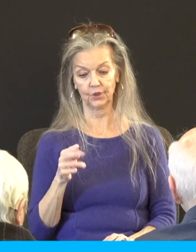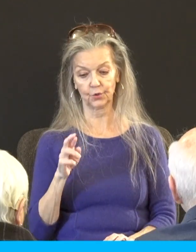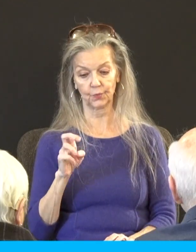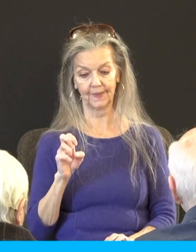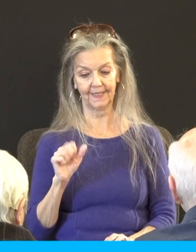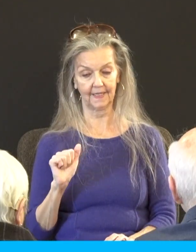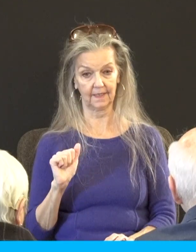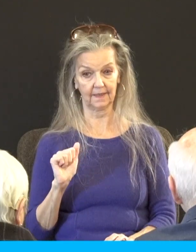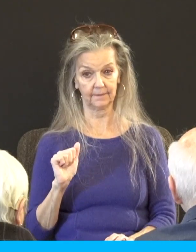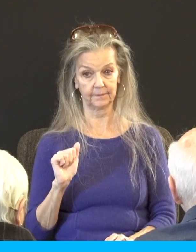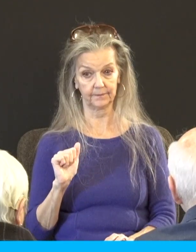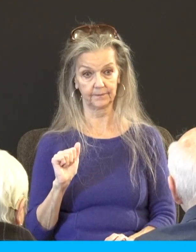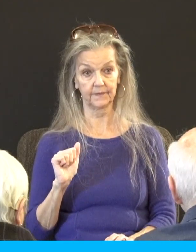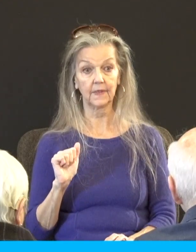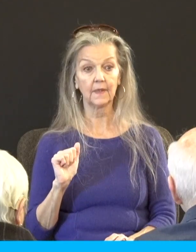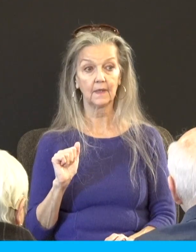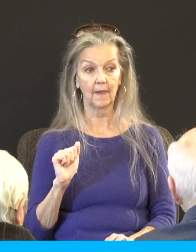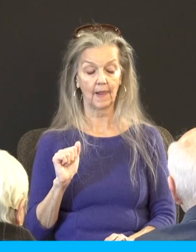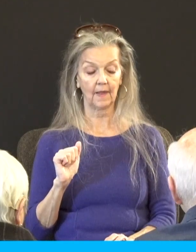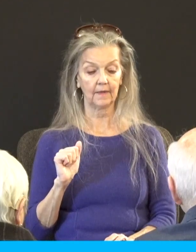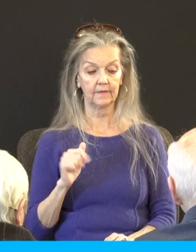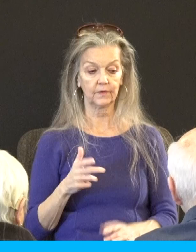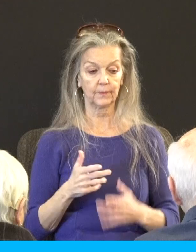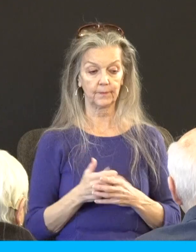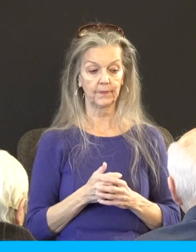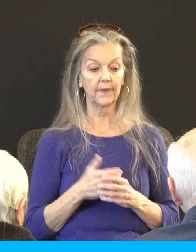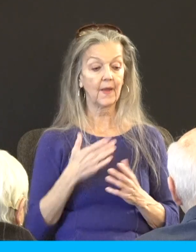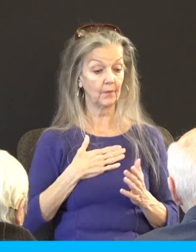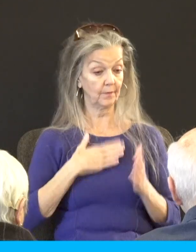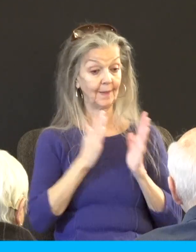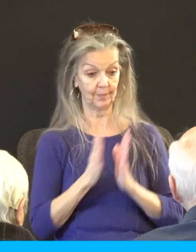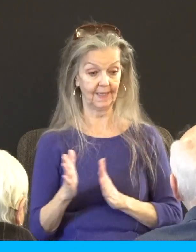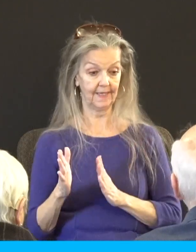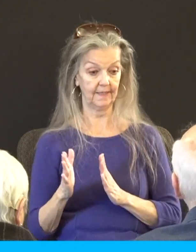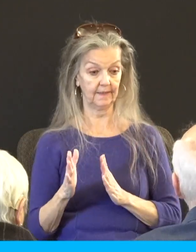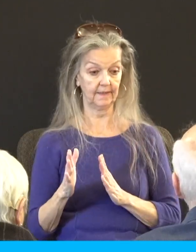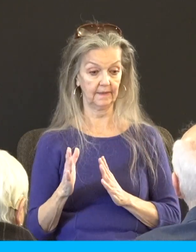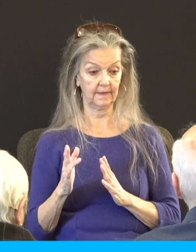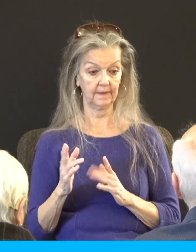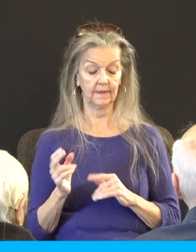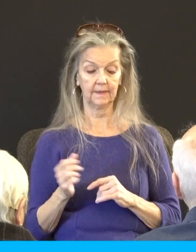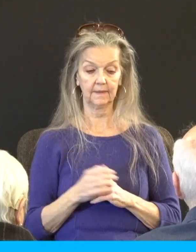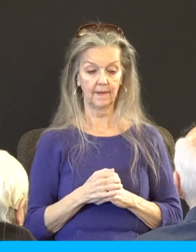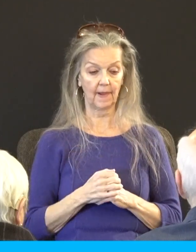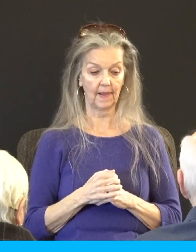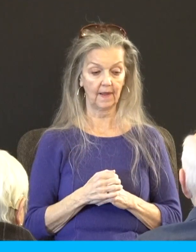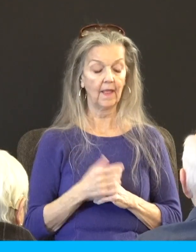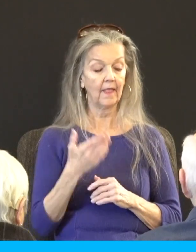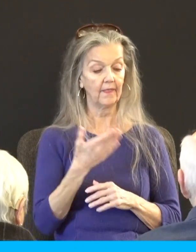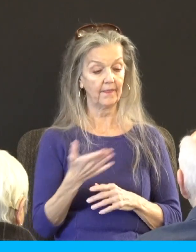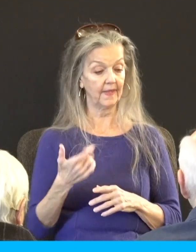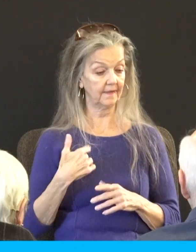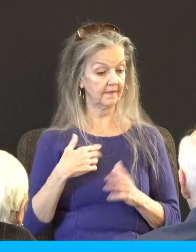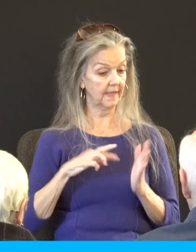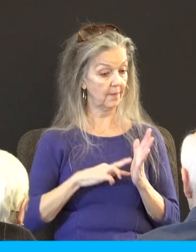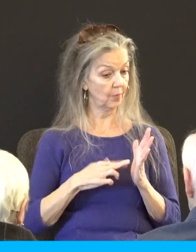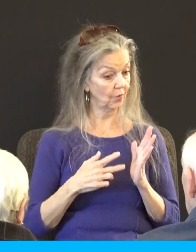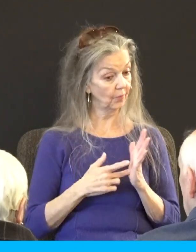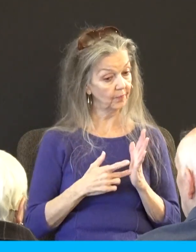When I therefore was thus minded with these plans, did I use lightness? The things that I purpose, do I purpose according to the flesh?